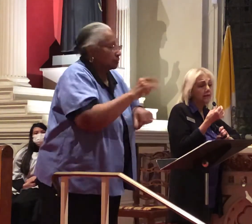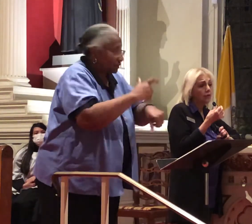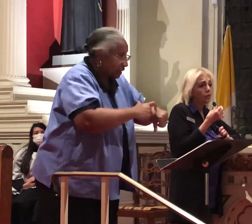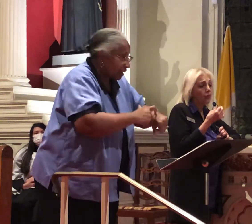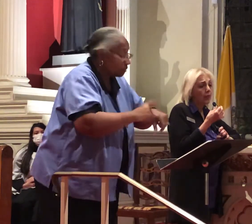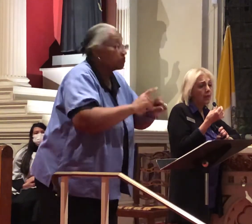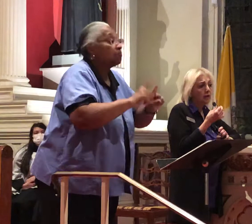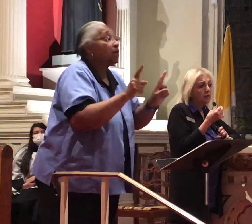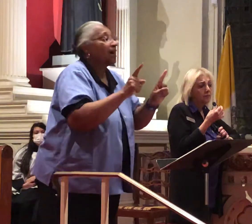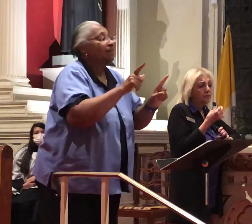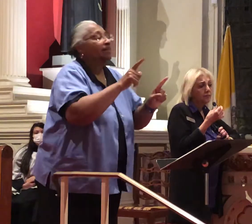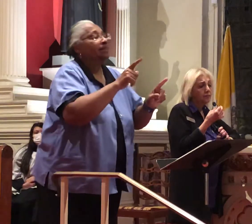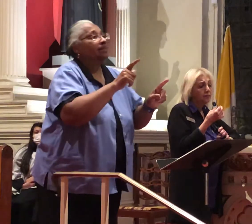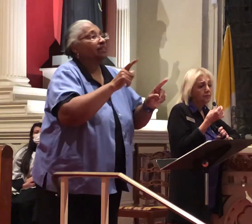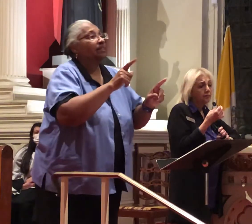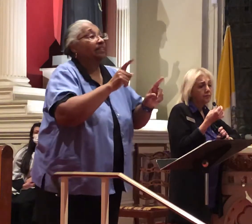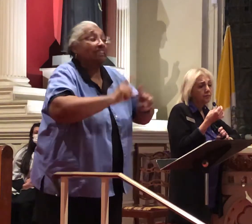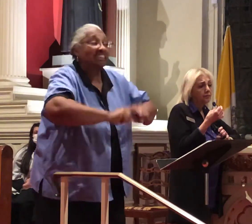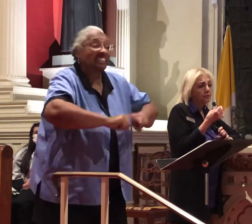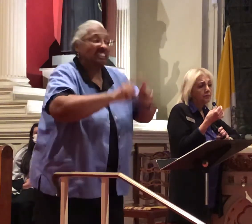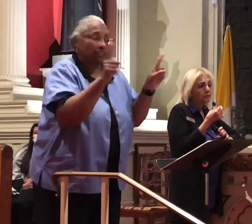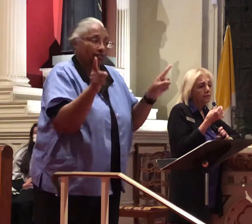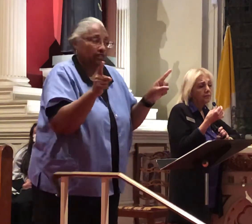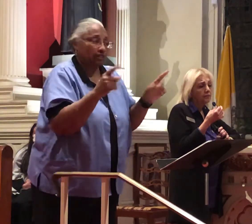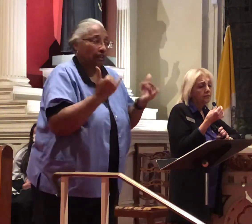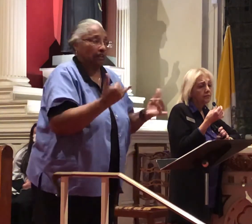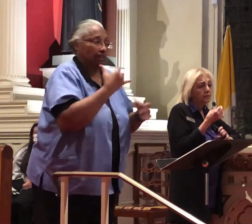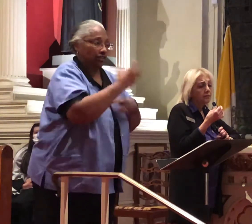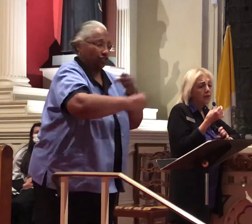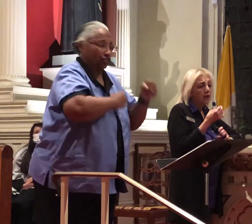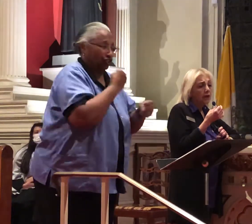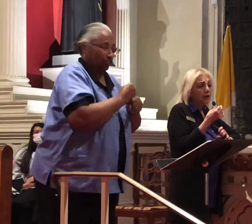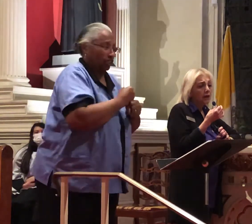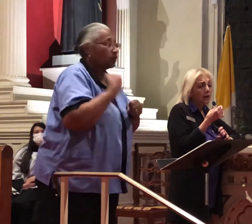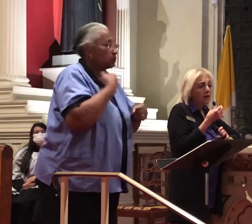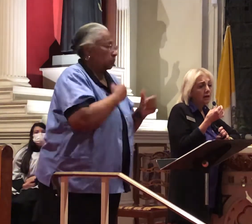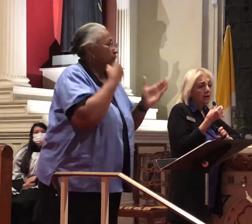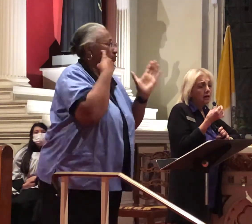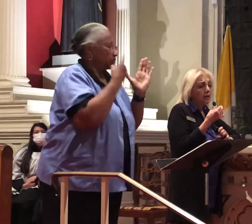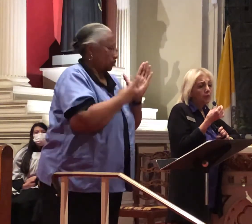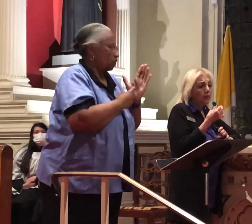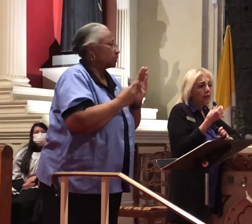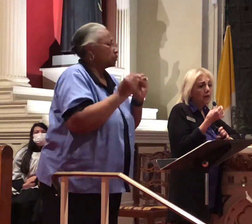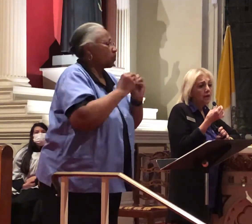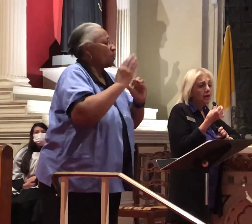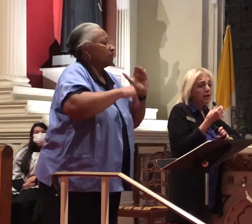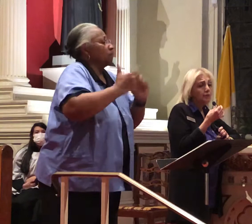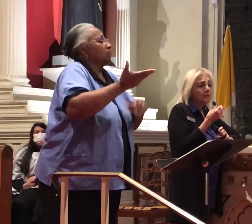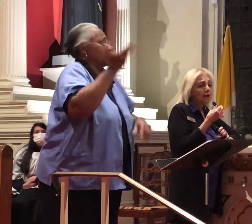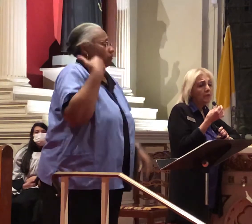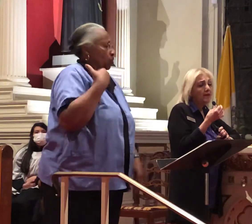and perhaps this year that is more noticeable and clear than in other years